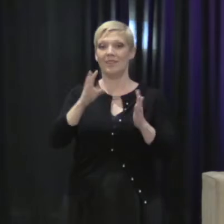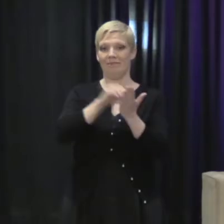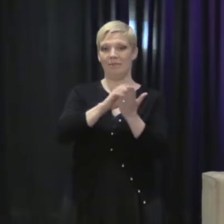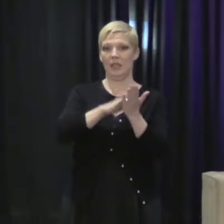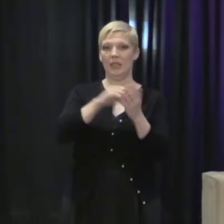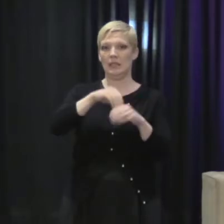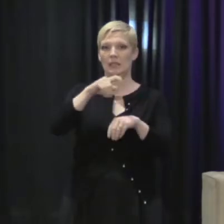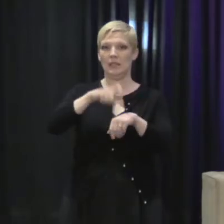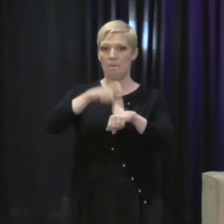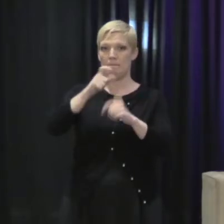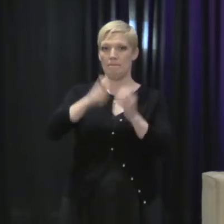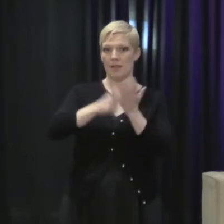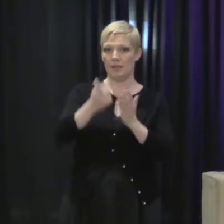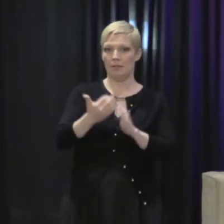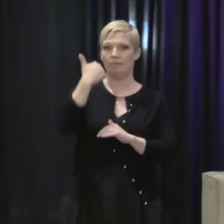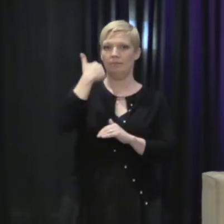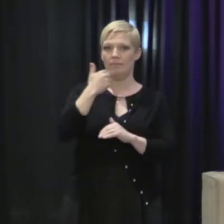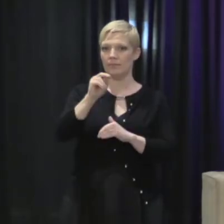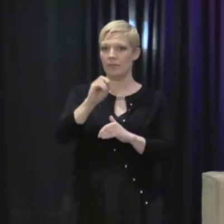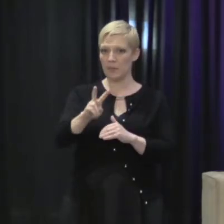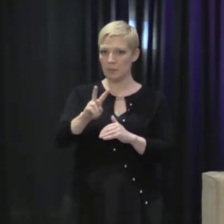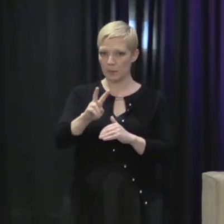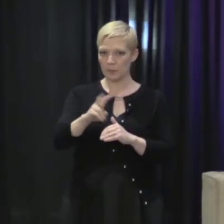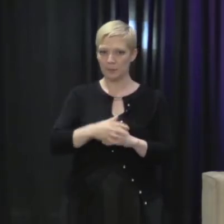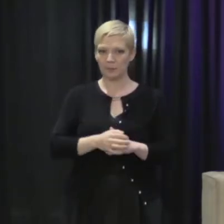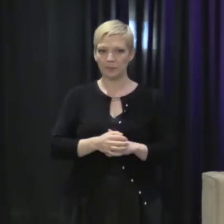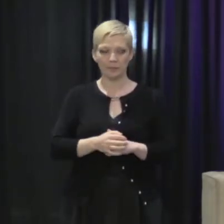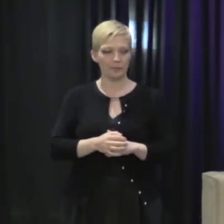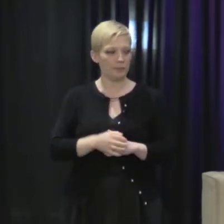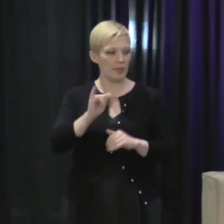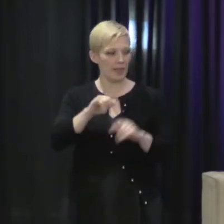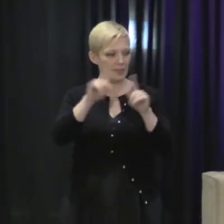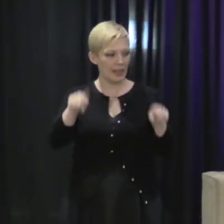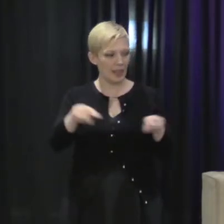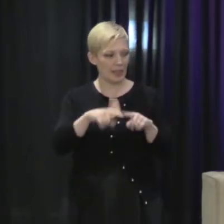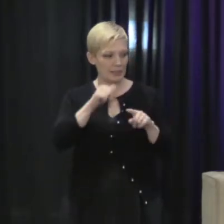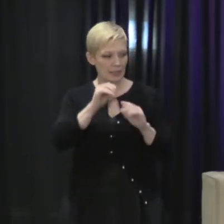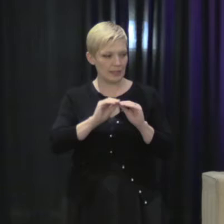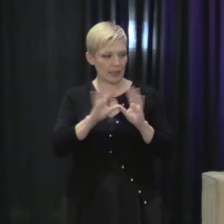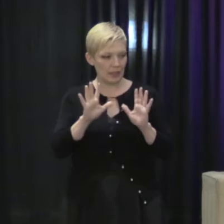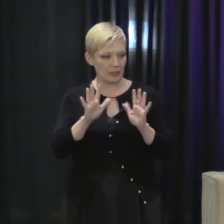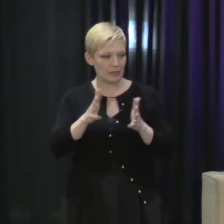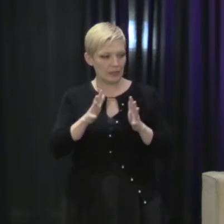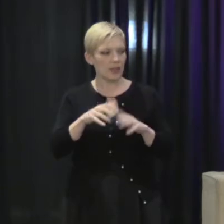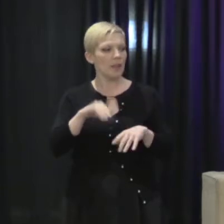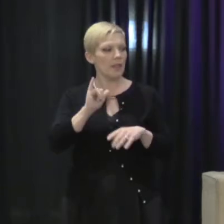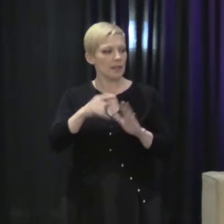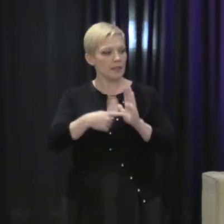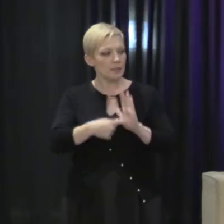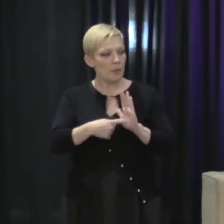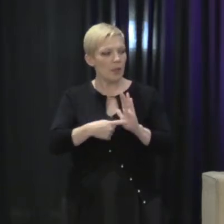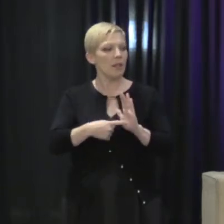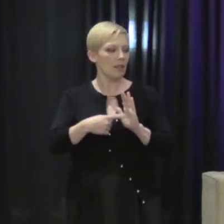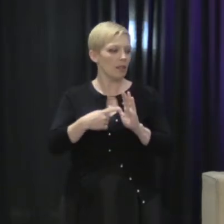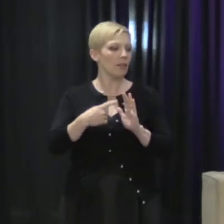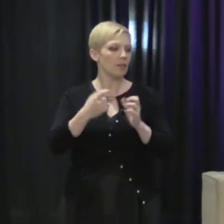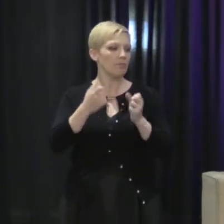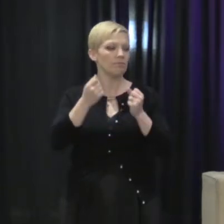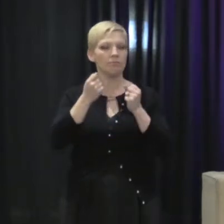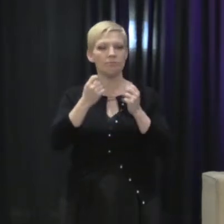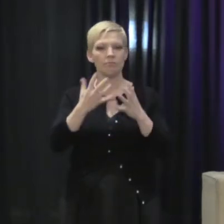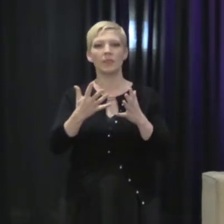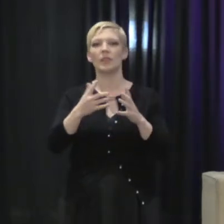November. And, oops, that slide didn't come out so well here. But this is an example of just some of the many